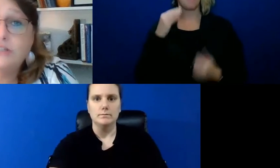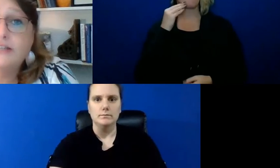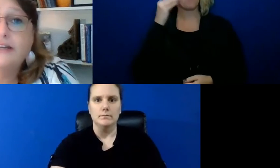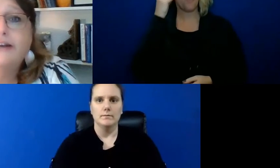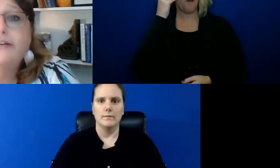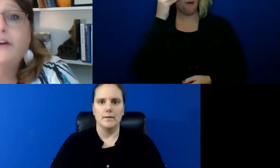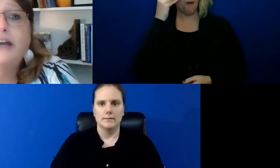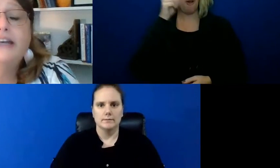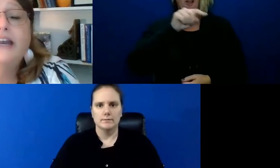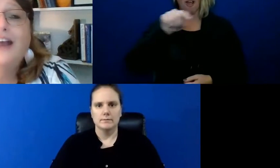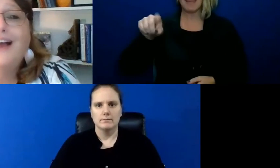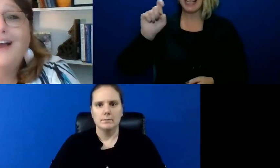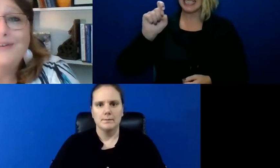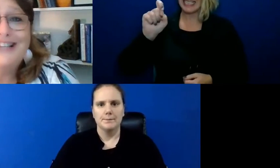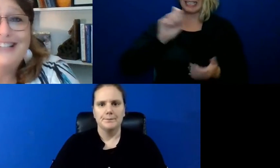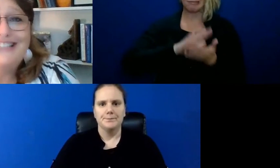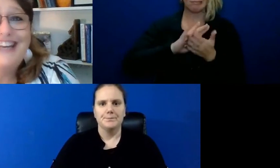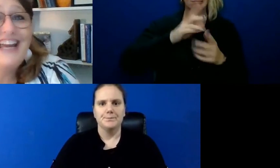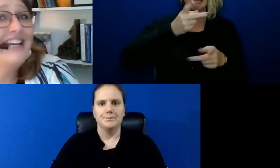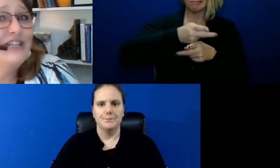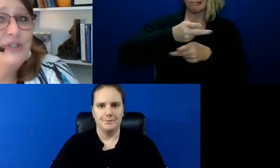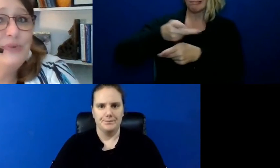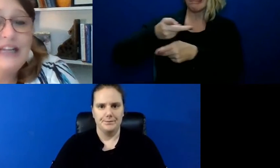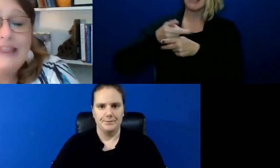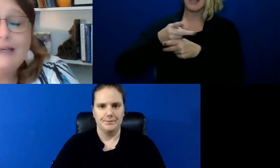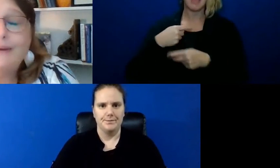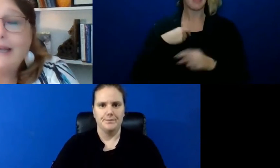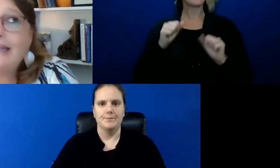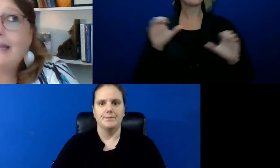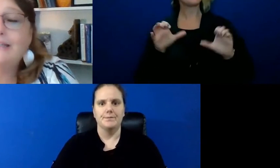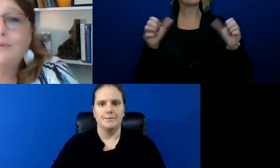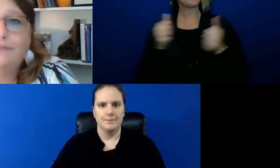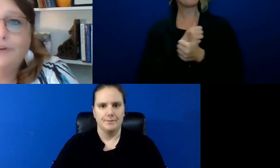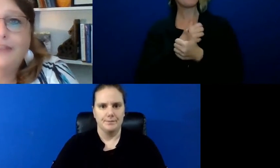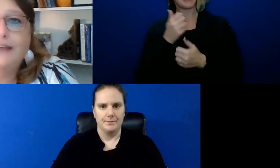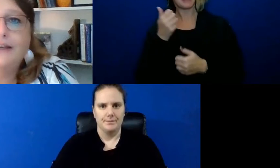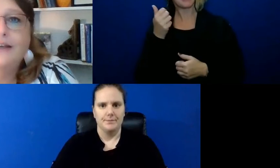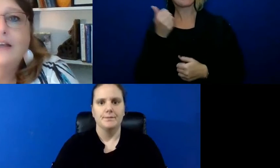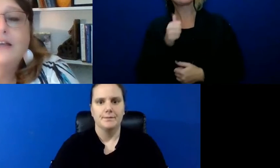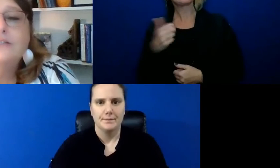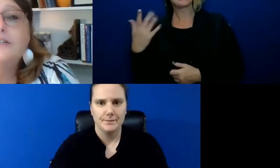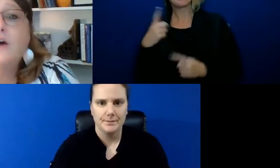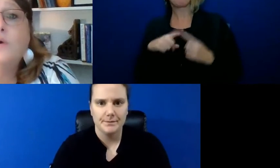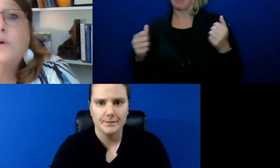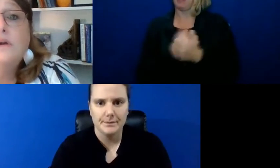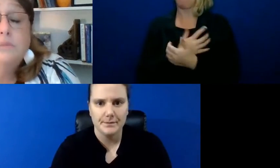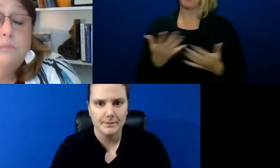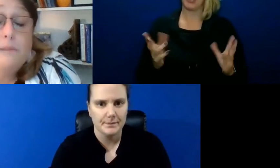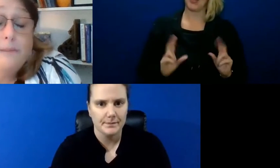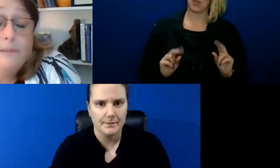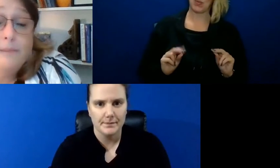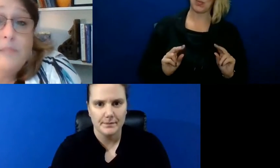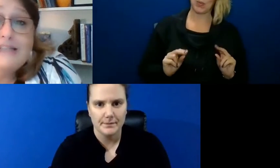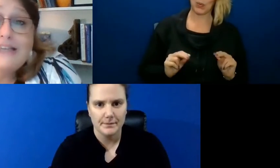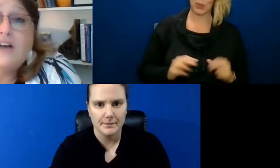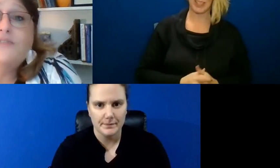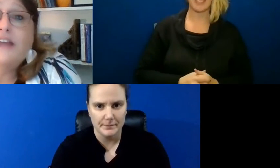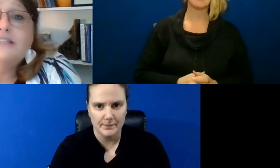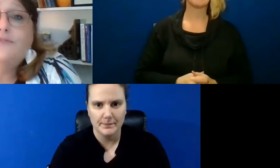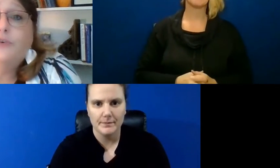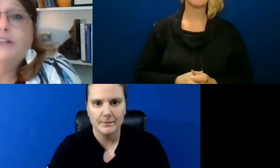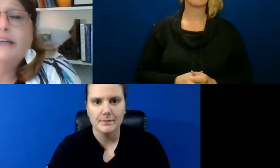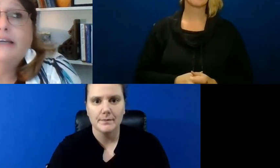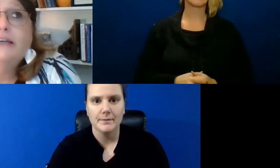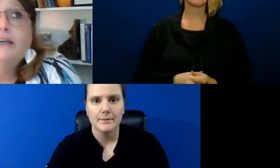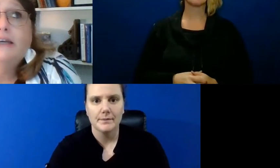attention right I always like to say I can do anything but I can't do everything so myself